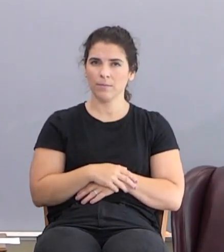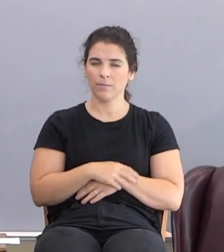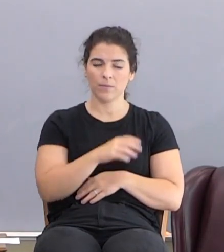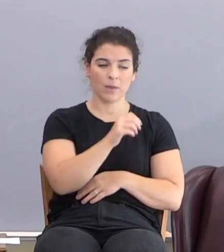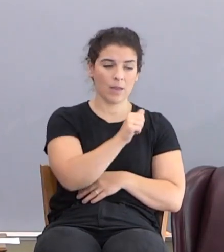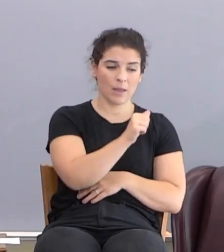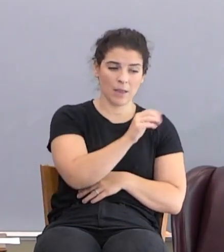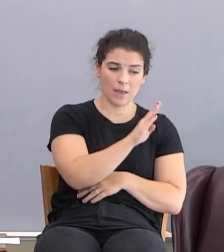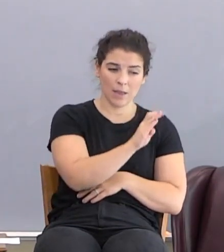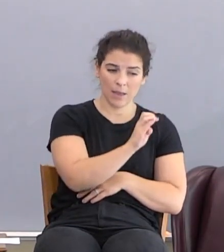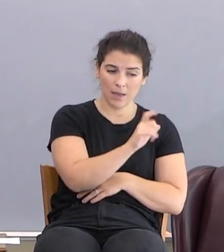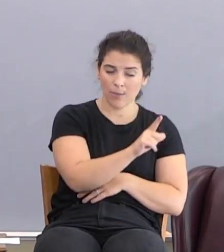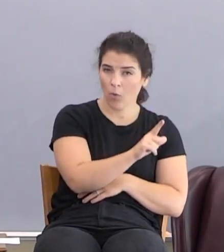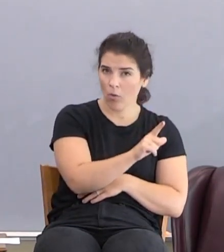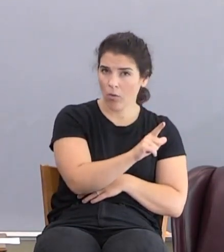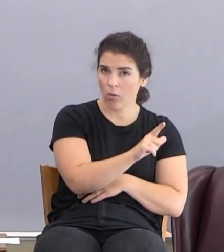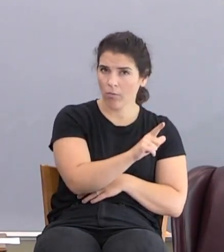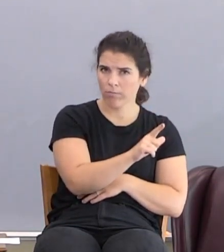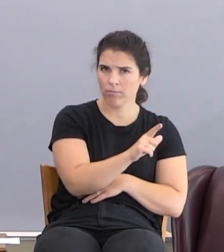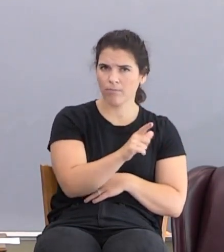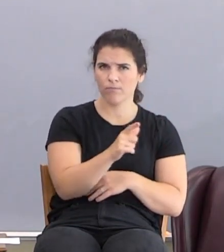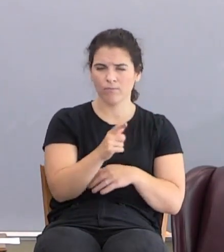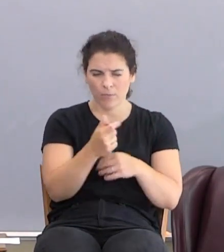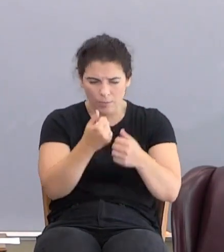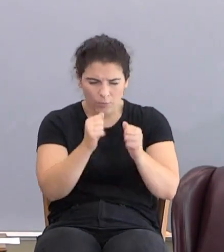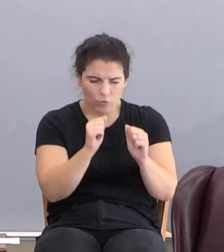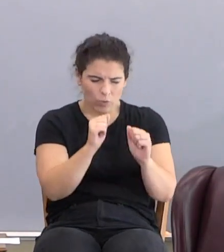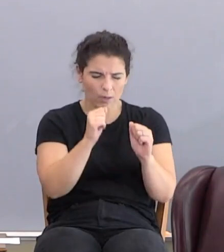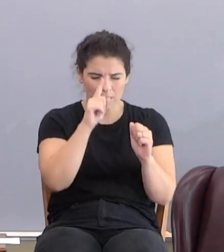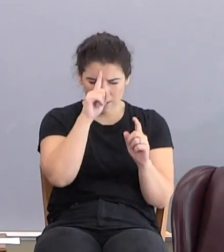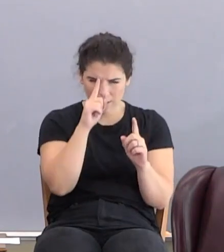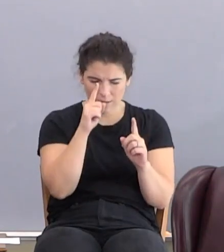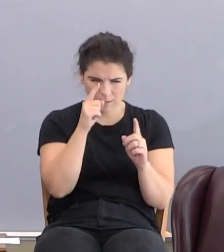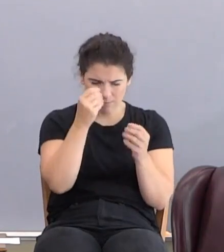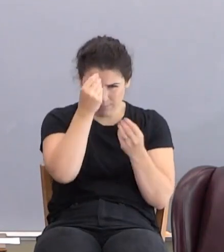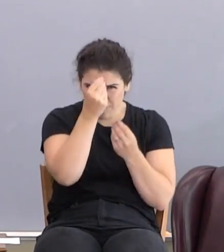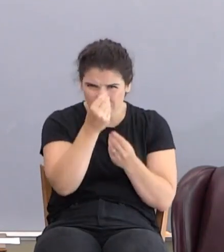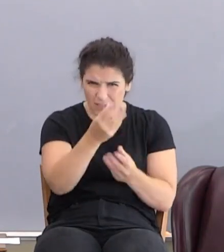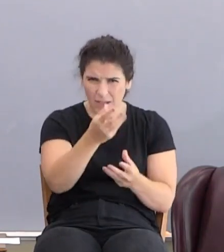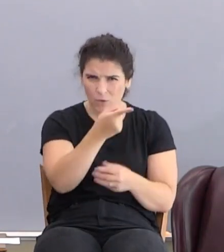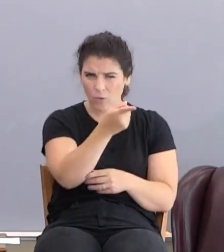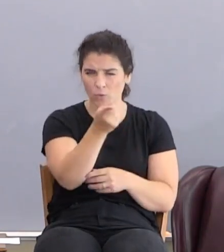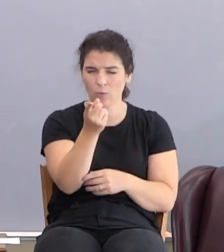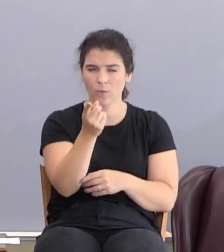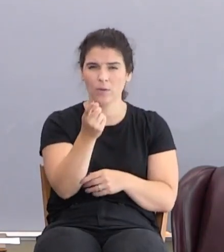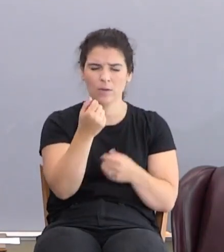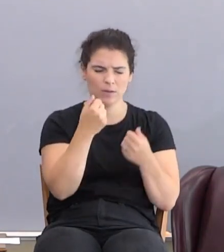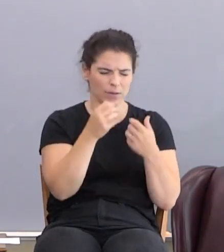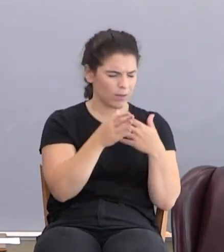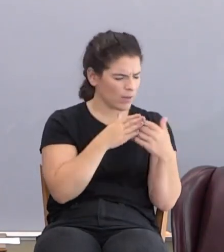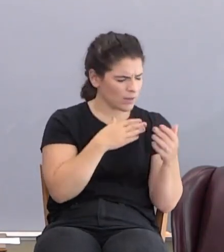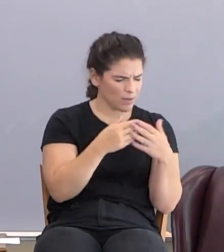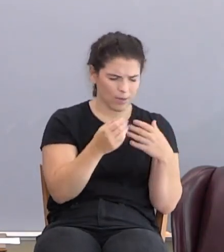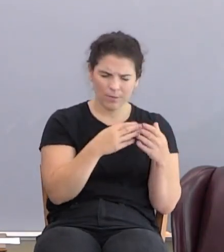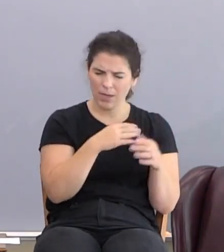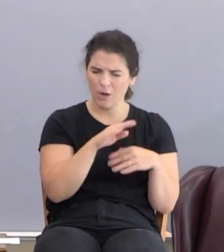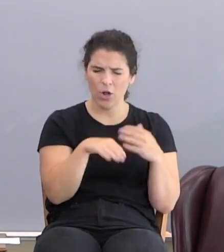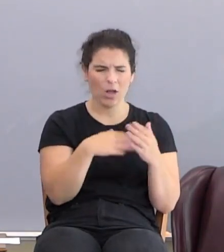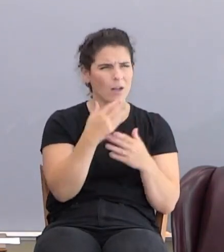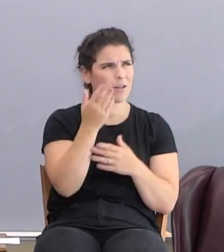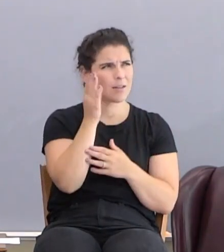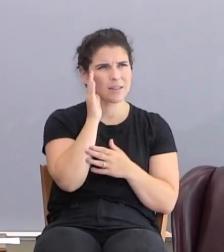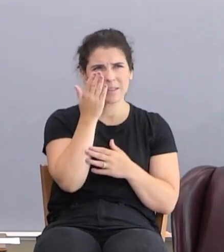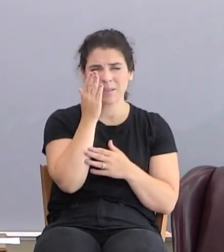Abel, on the other hand, in spite, I'm trying to get this across to you, in spite of all the seeming